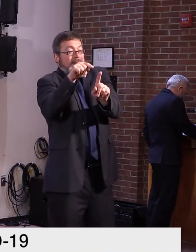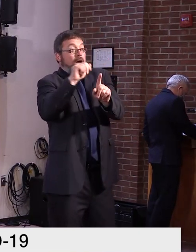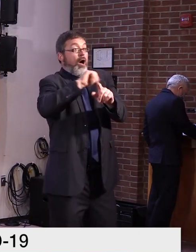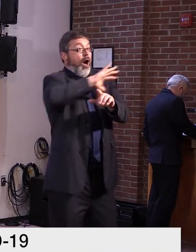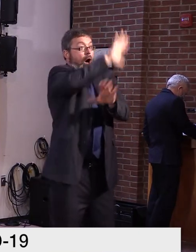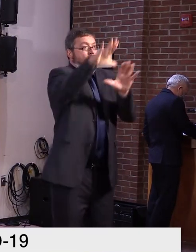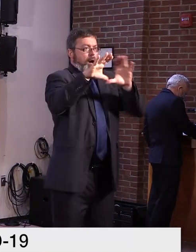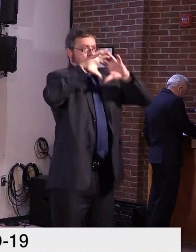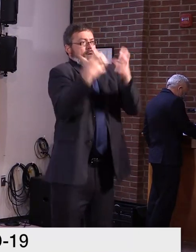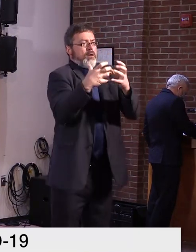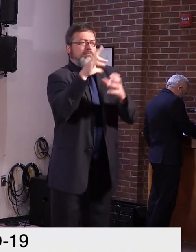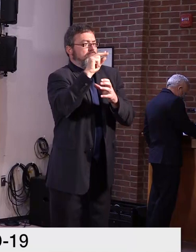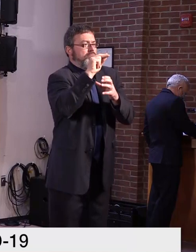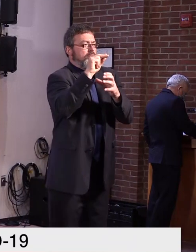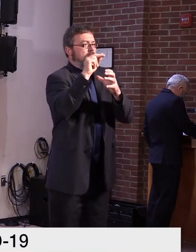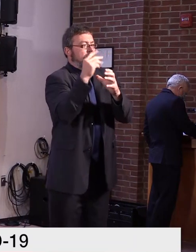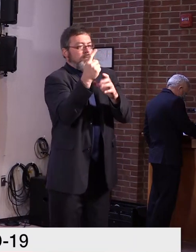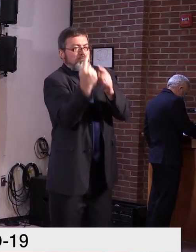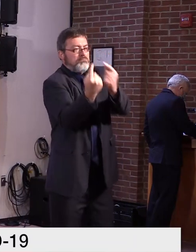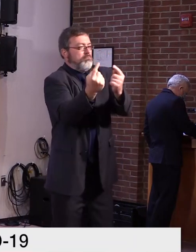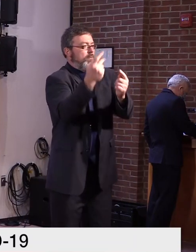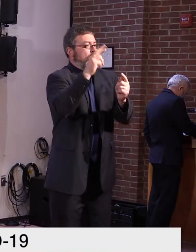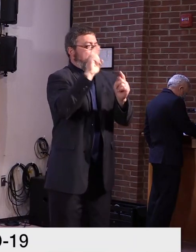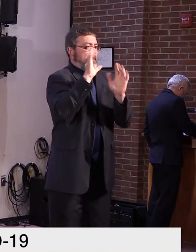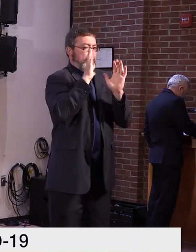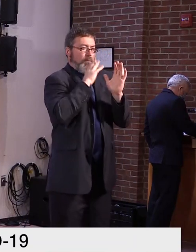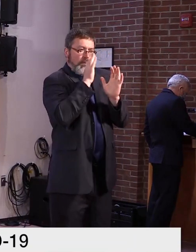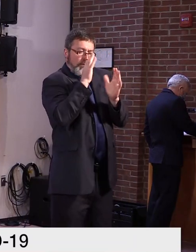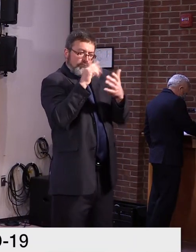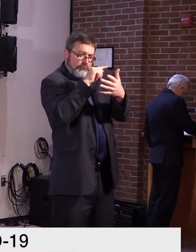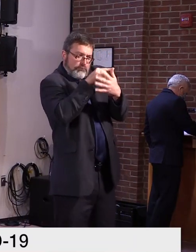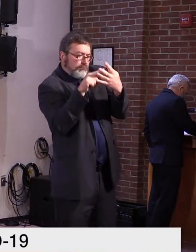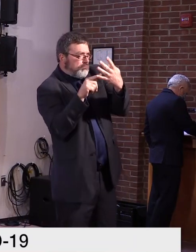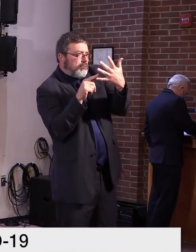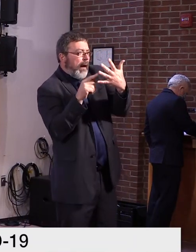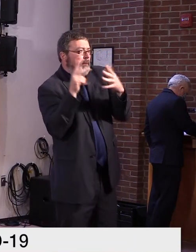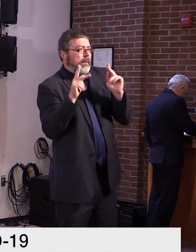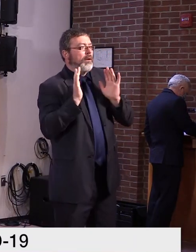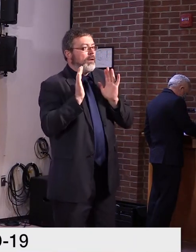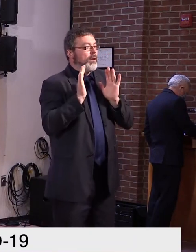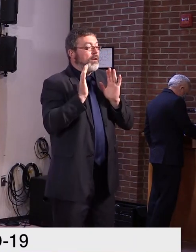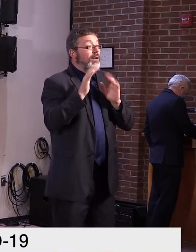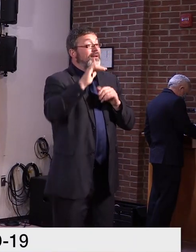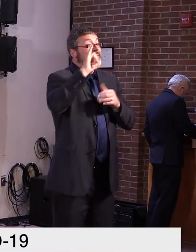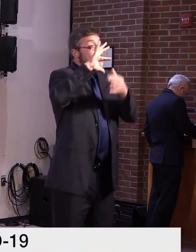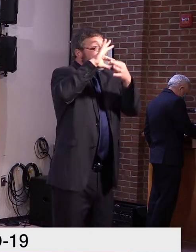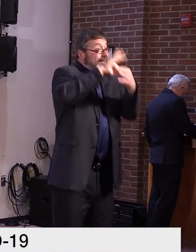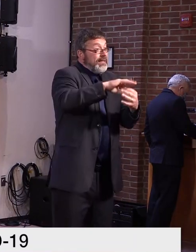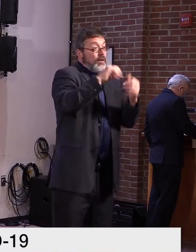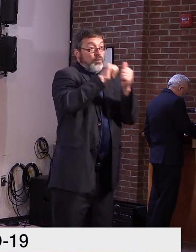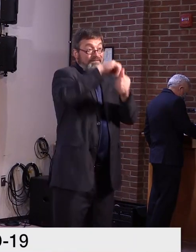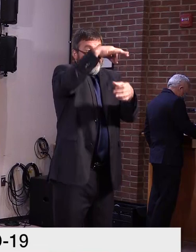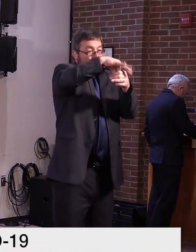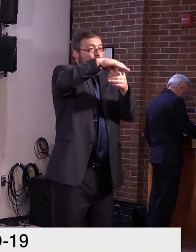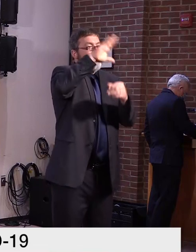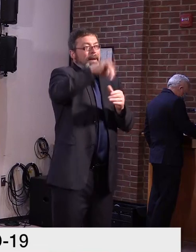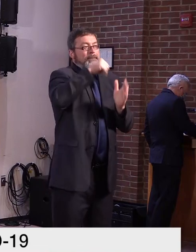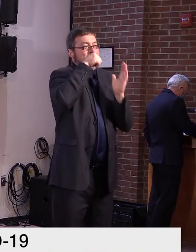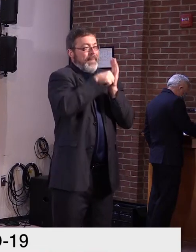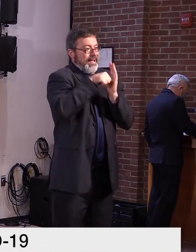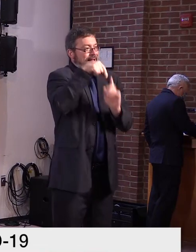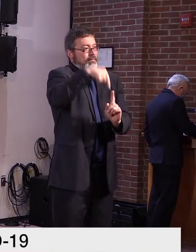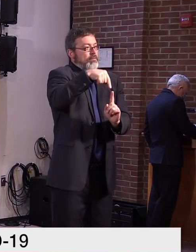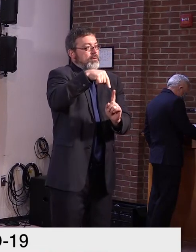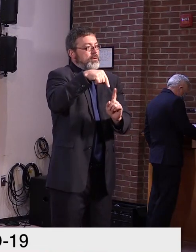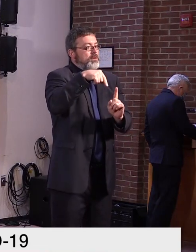ballots, uh, is a safe provision in Vermont. I think we've proved that. Um, but there are some elements of their lawsuit,